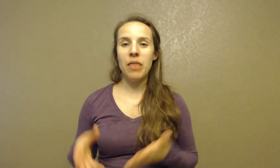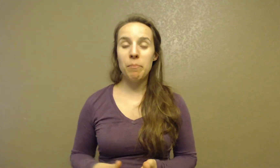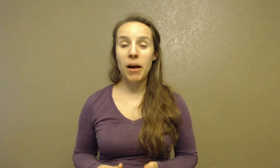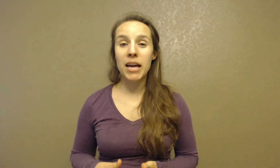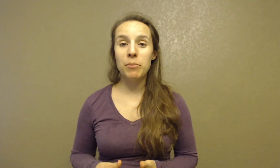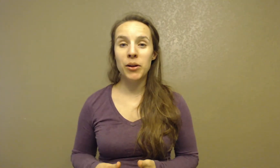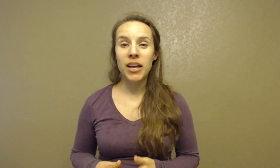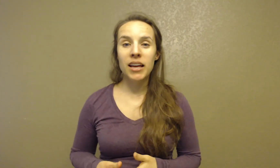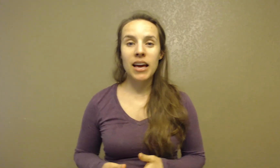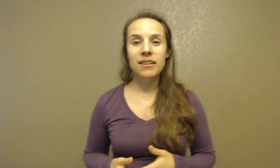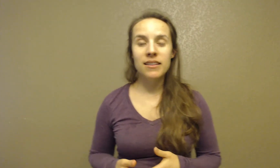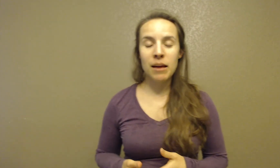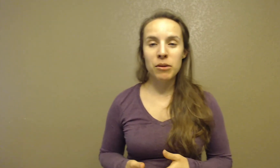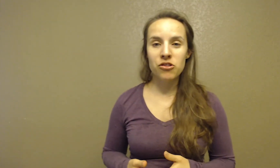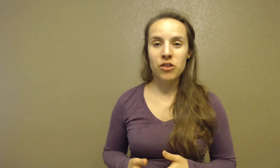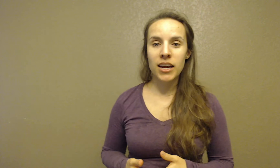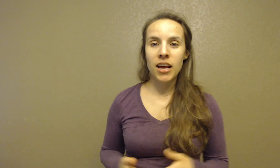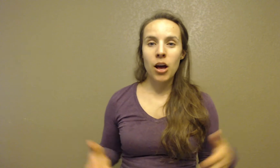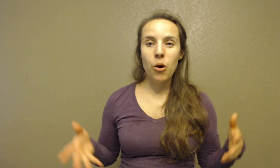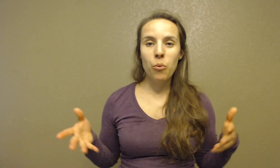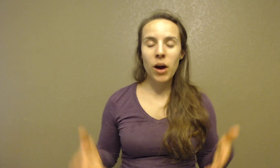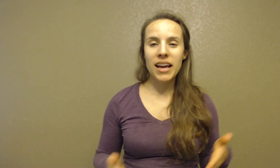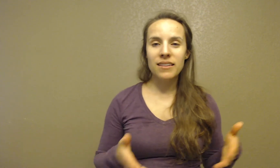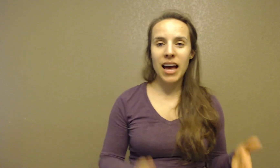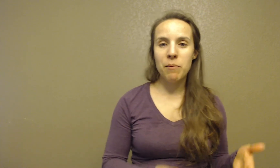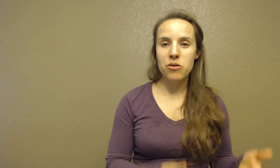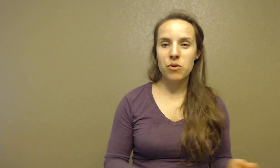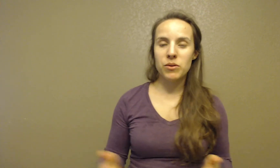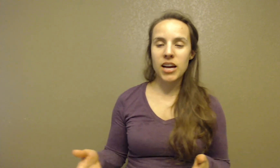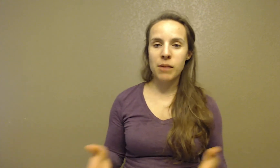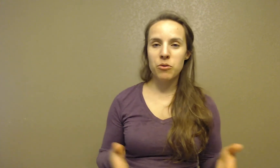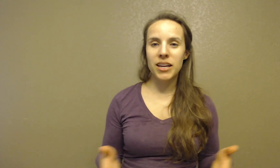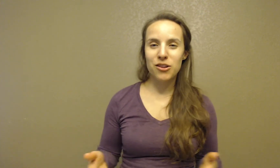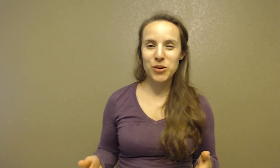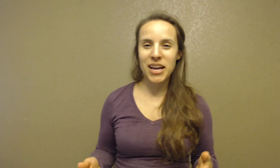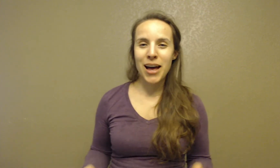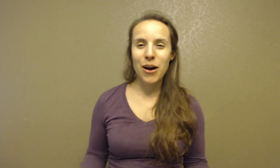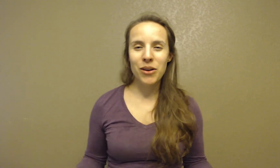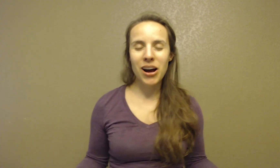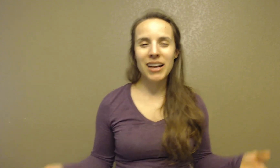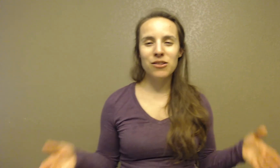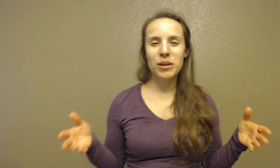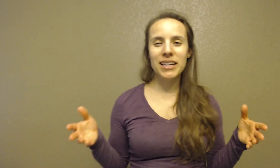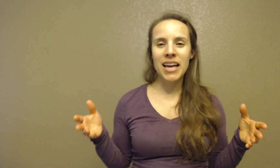the Bible, that demonstrate what has happened throughout time, throughout history, how God has really